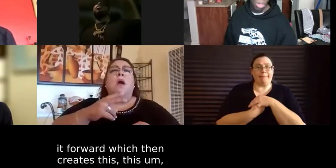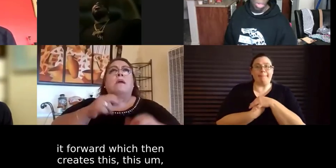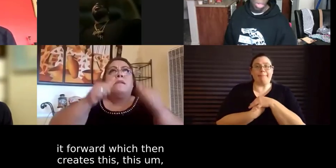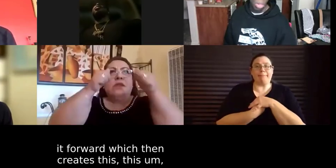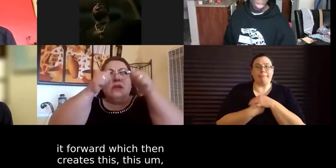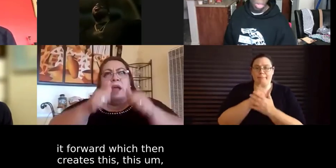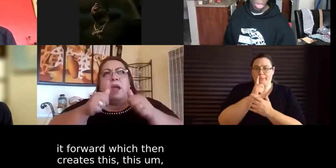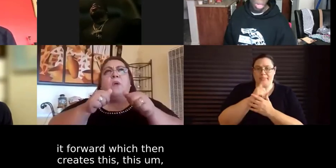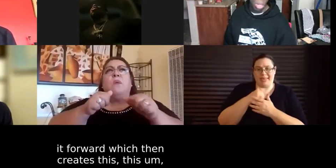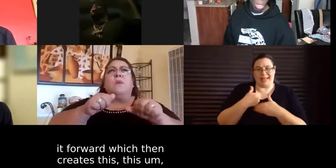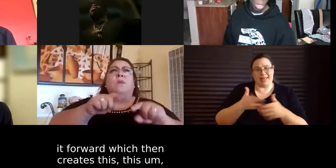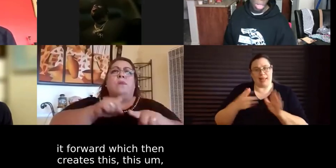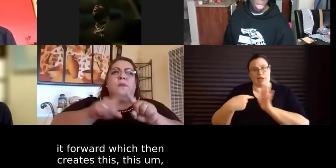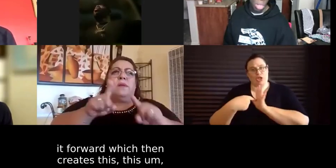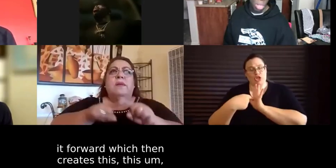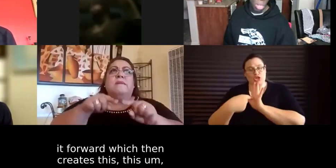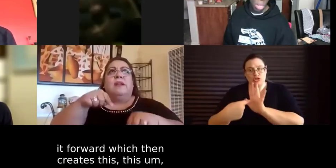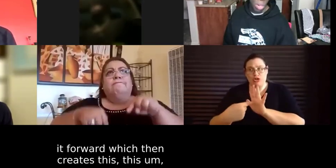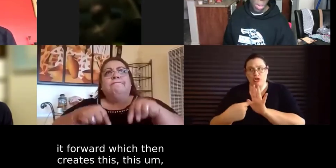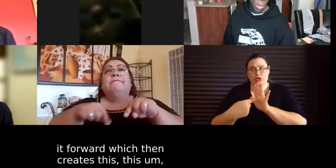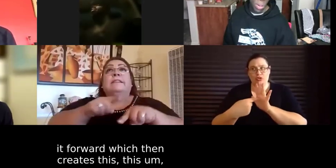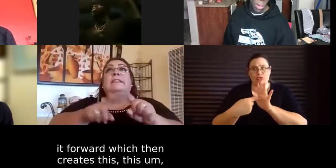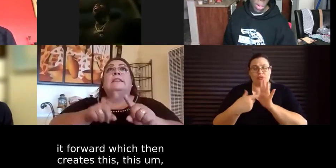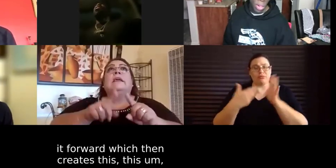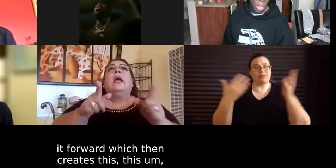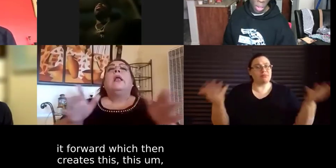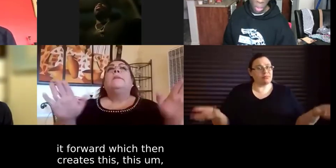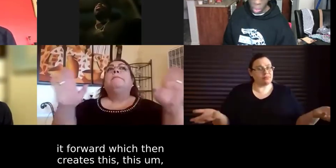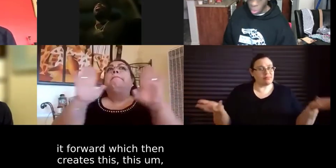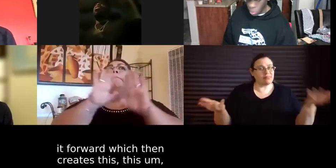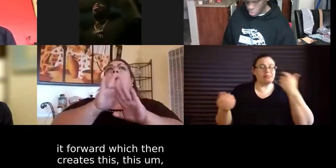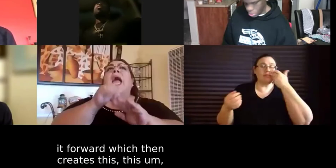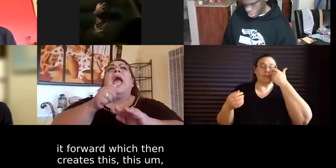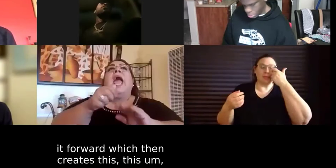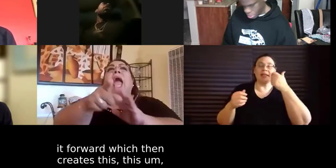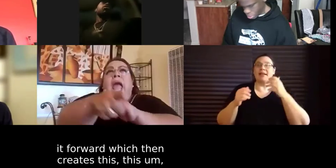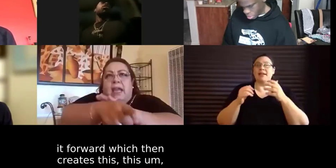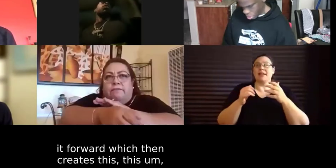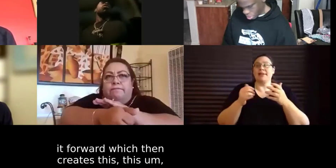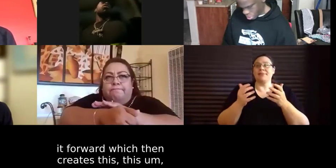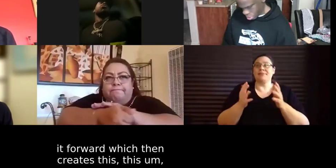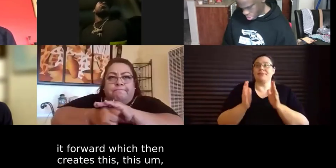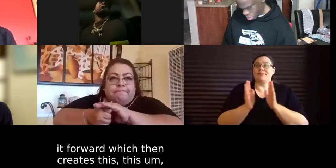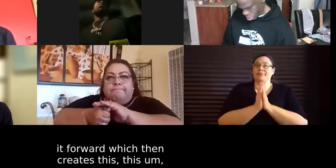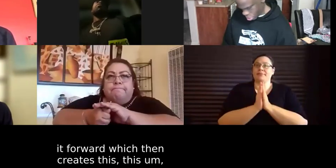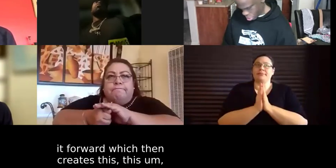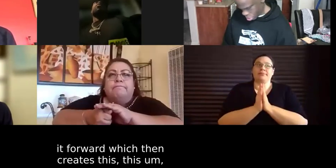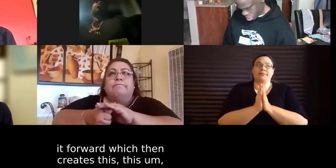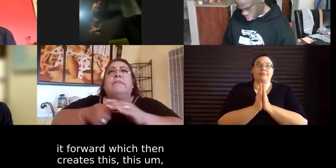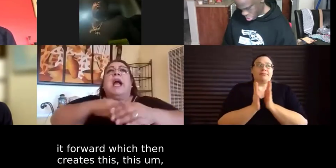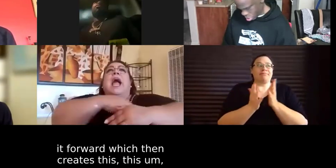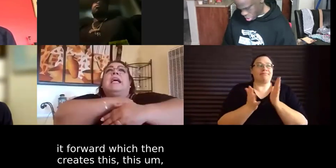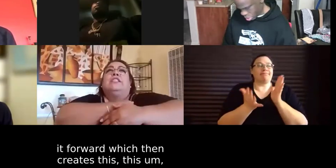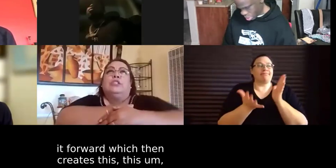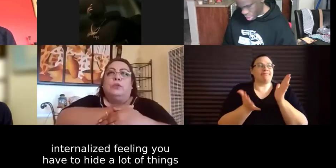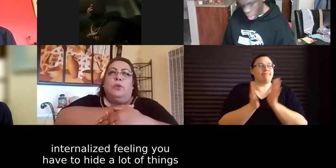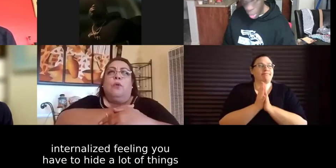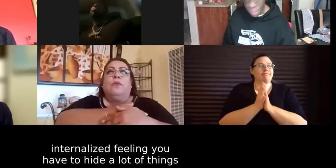which then begins to create this um this um